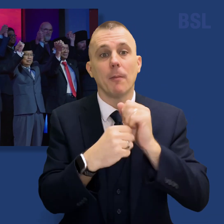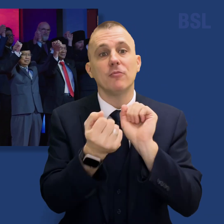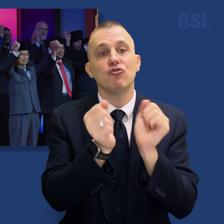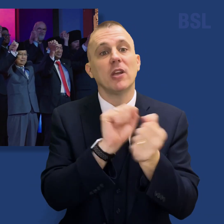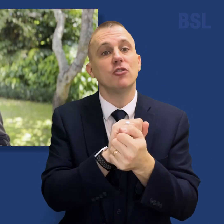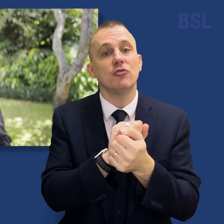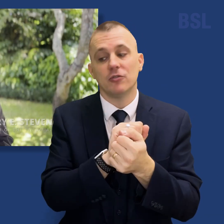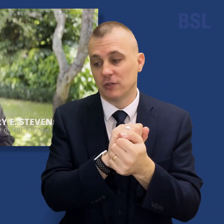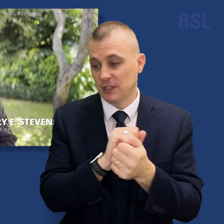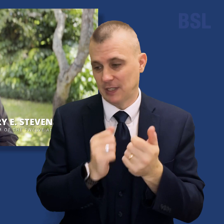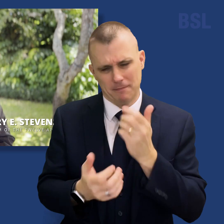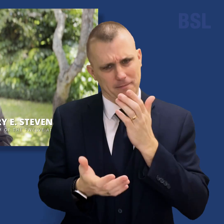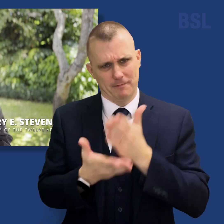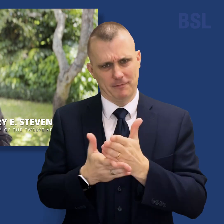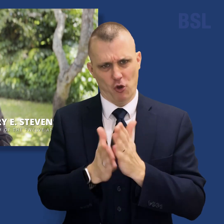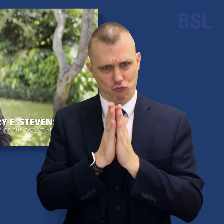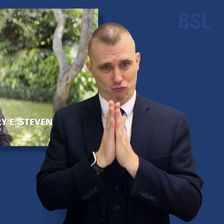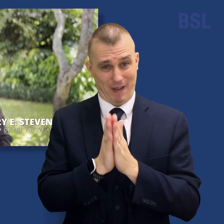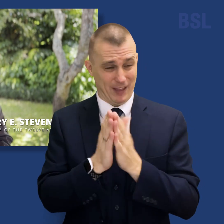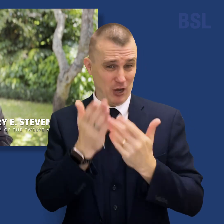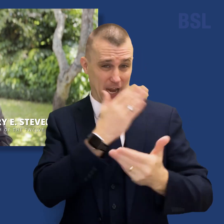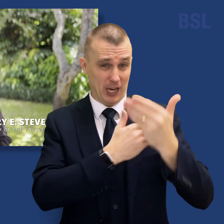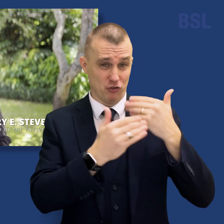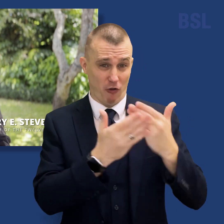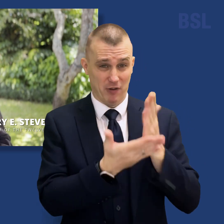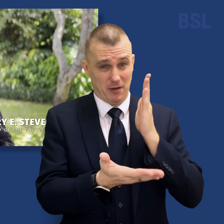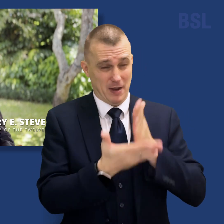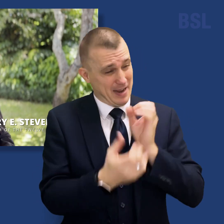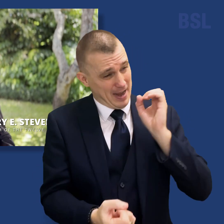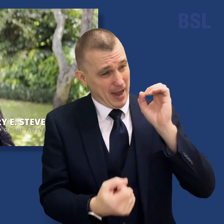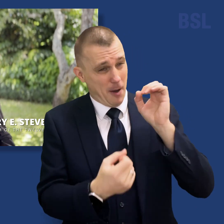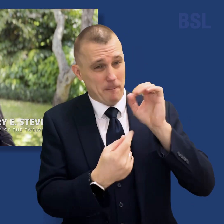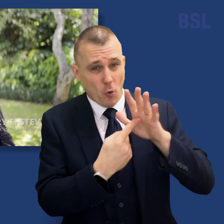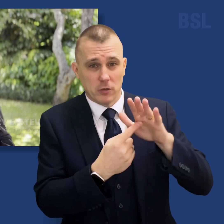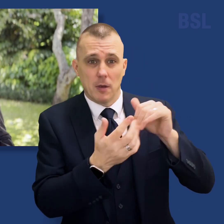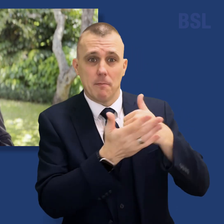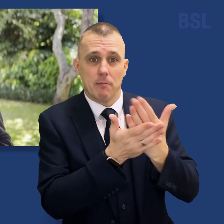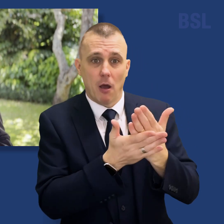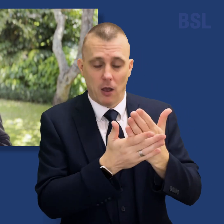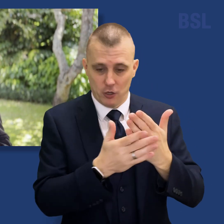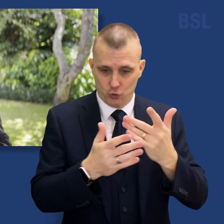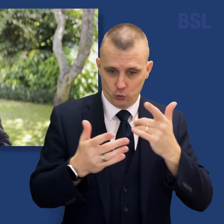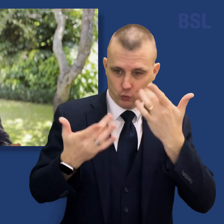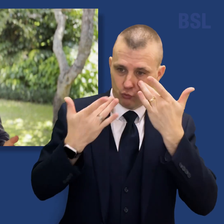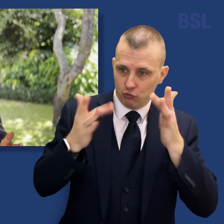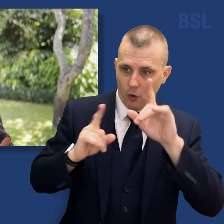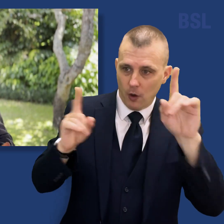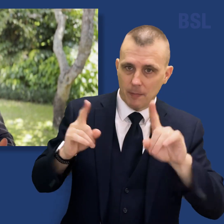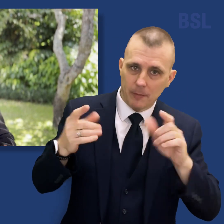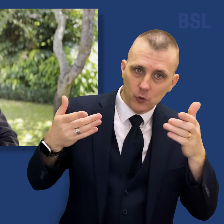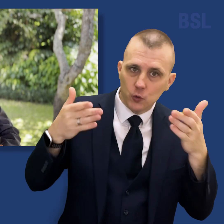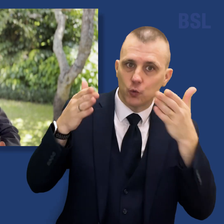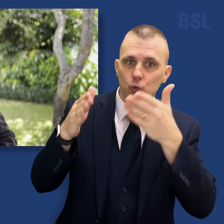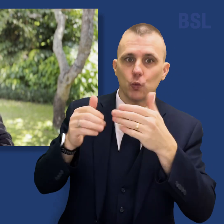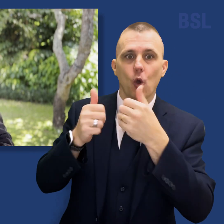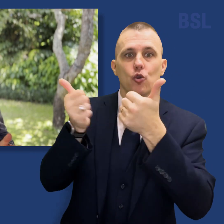change. Religion has played a historical role, a traditional role in pointing people towards good